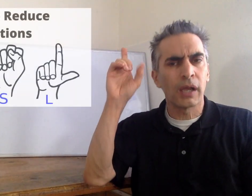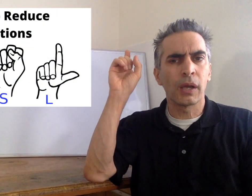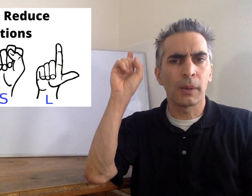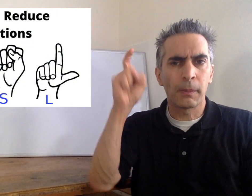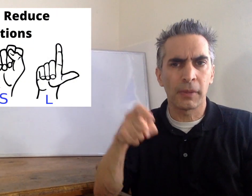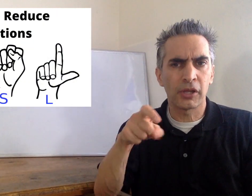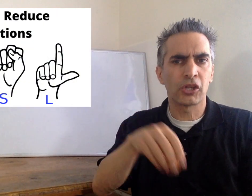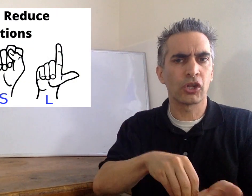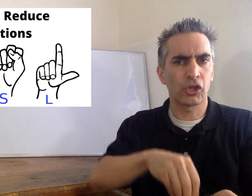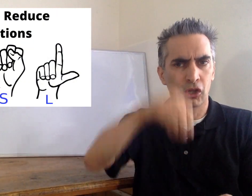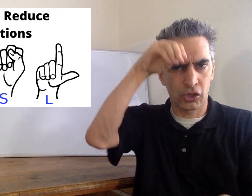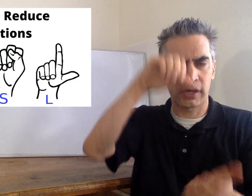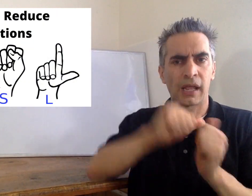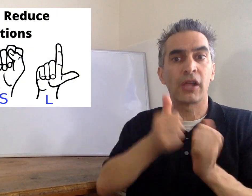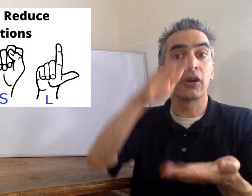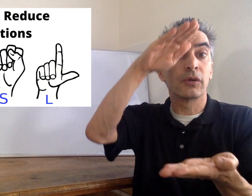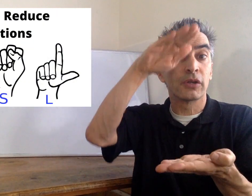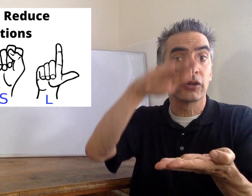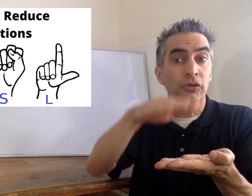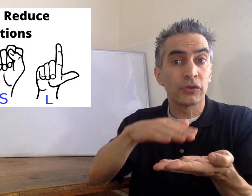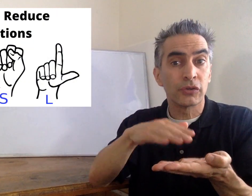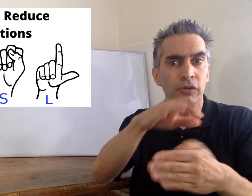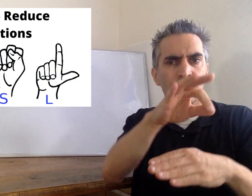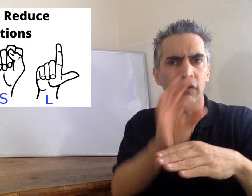Why must you learn how to reduce fractions?